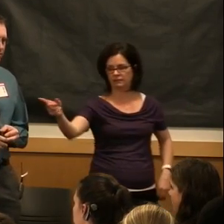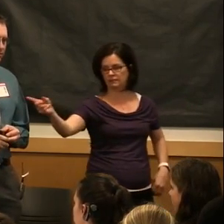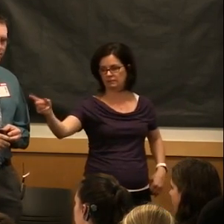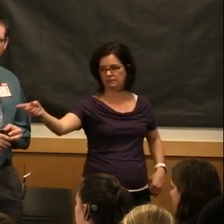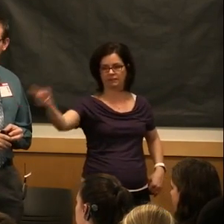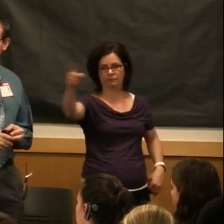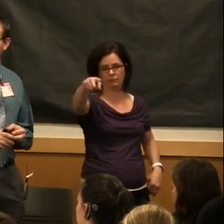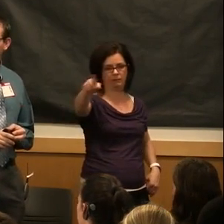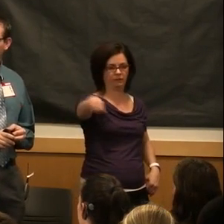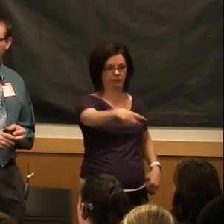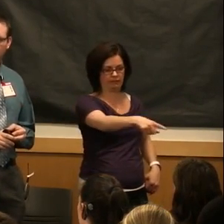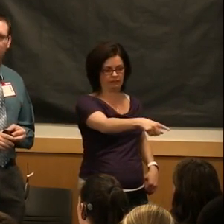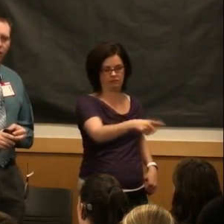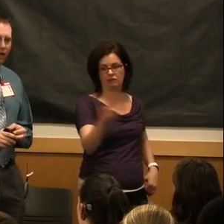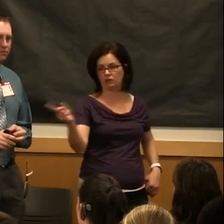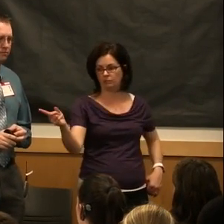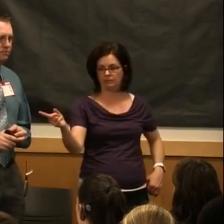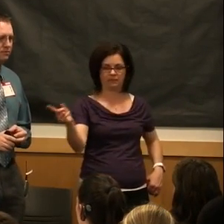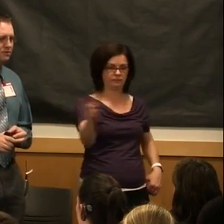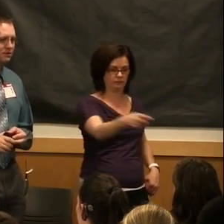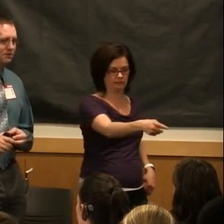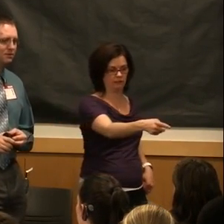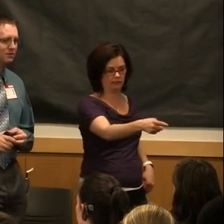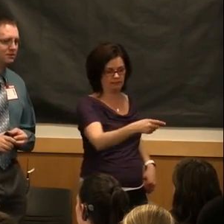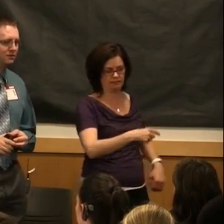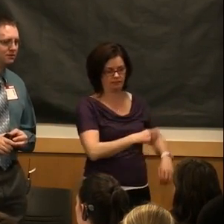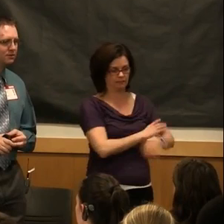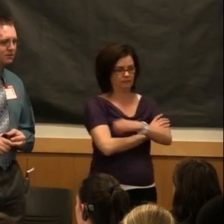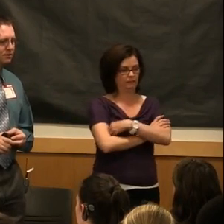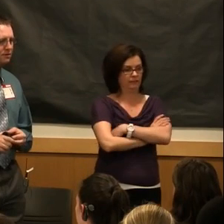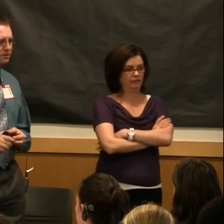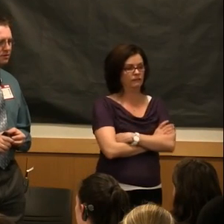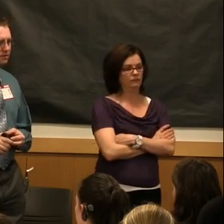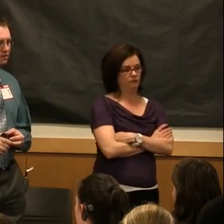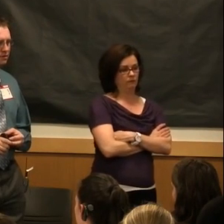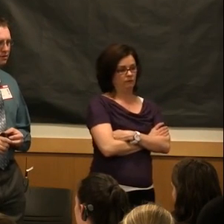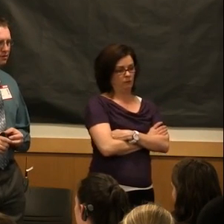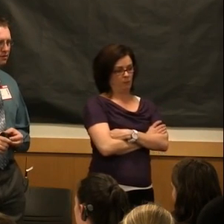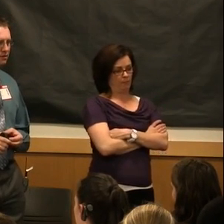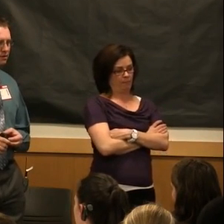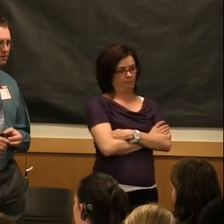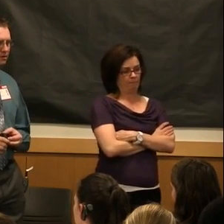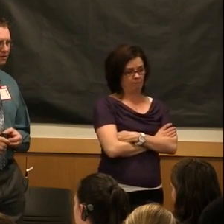He's going to sign for the people in the audience. Okay. Copy sign, so he said go ahead and start again.